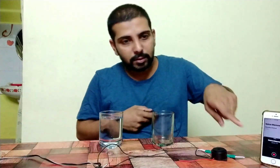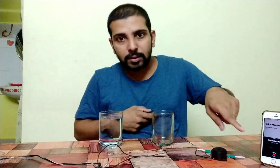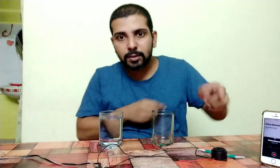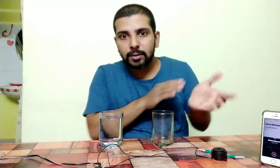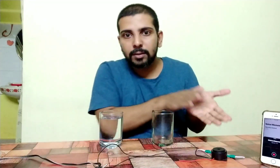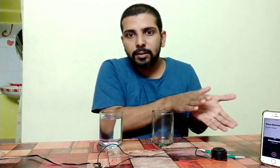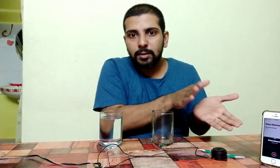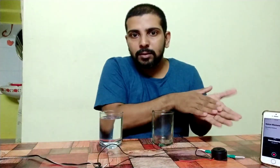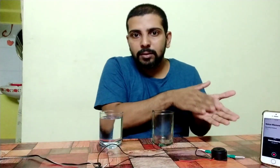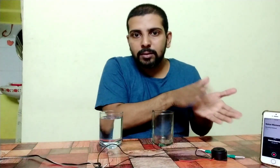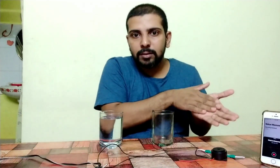break down